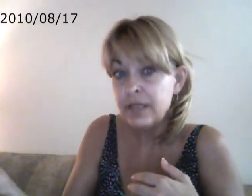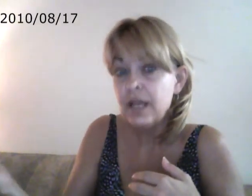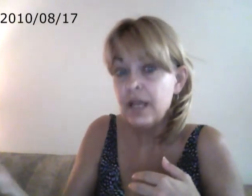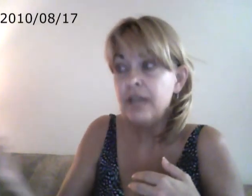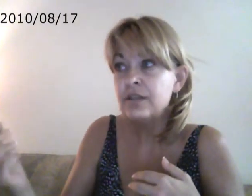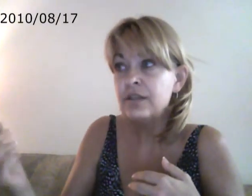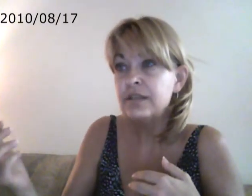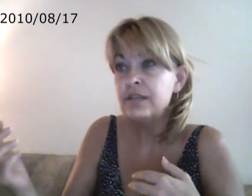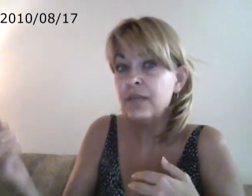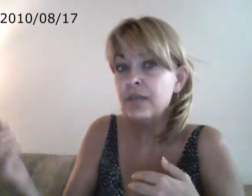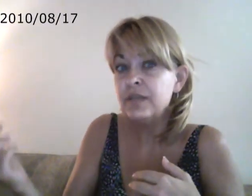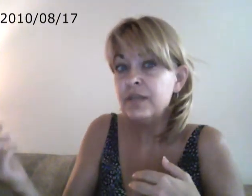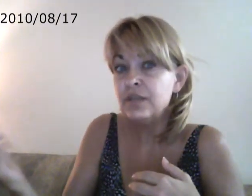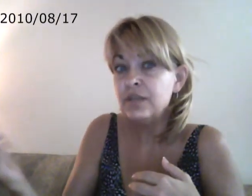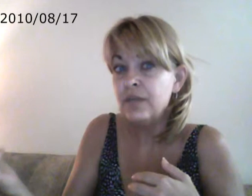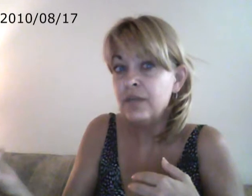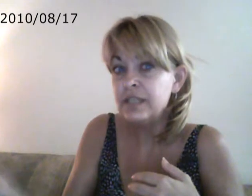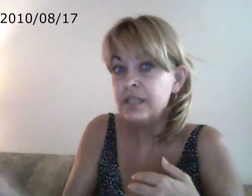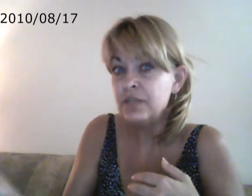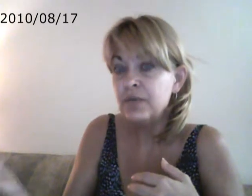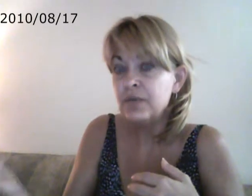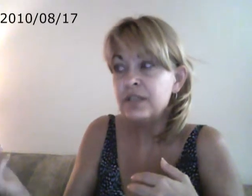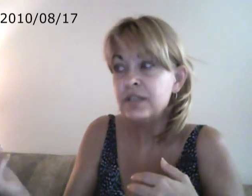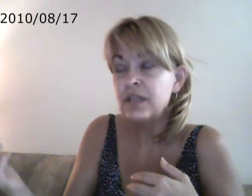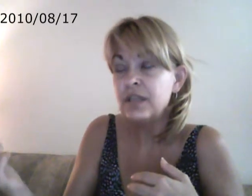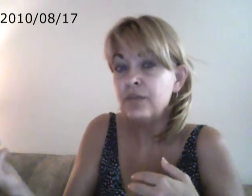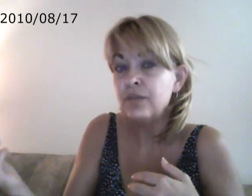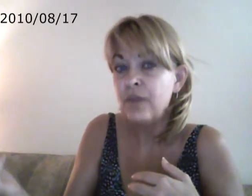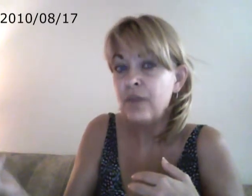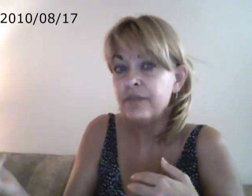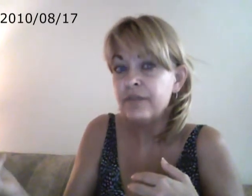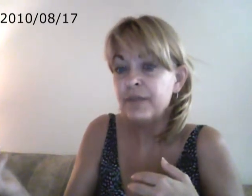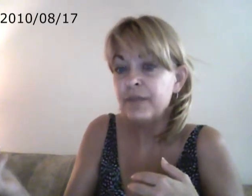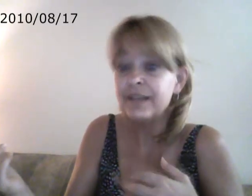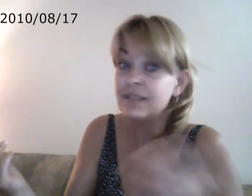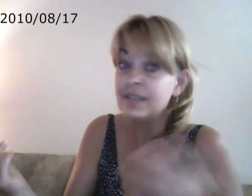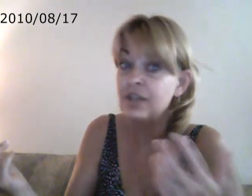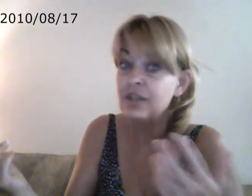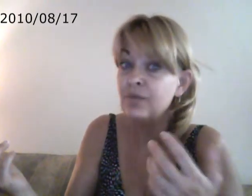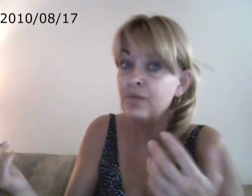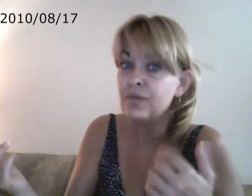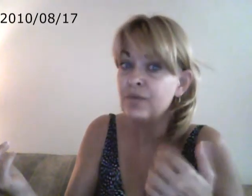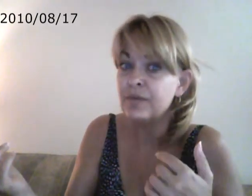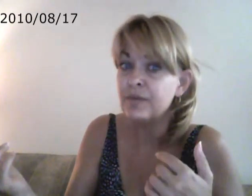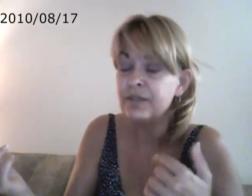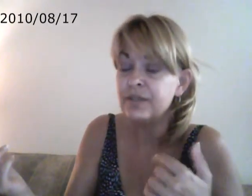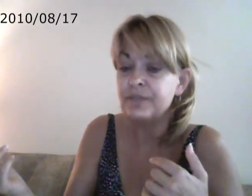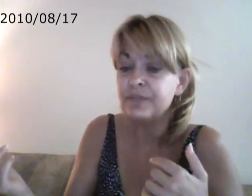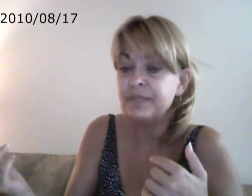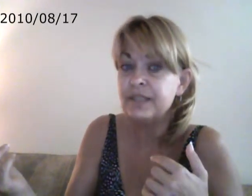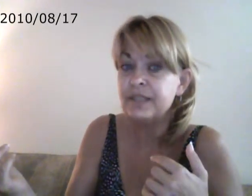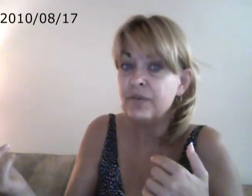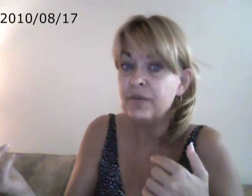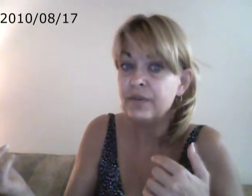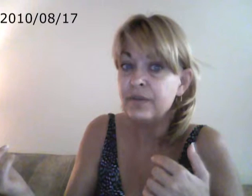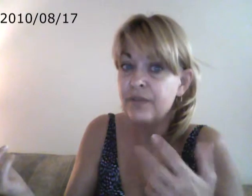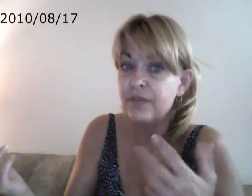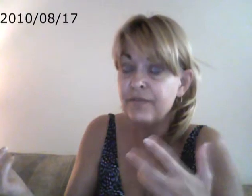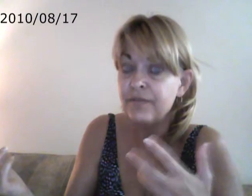and start saying, what is it you want to teach me? What is it that you want of me? Because the child will always want to please you. It is the driving force.